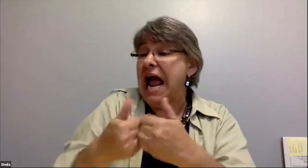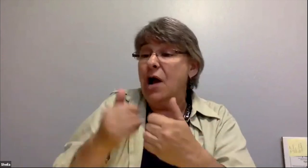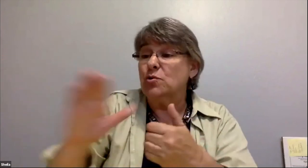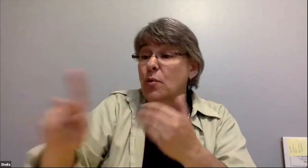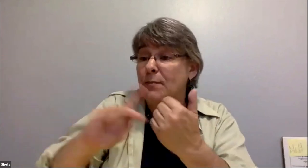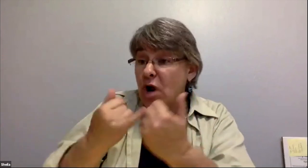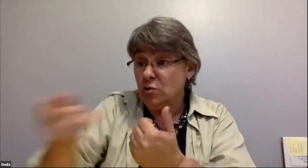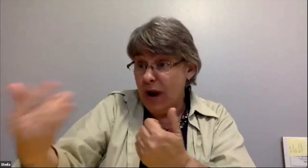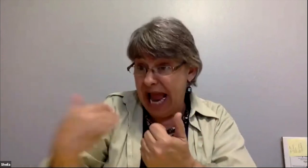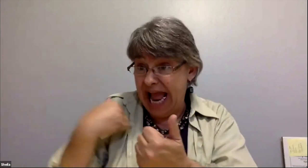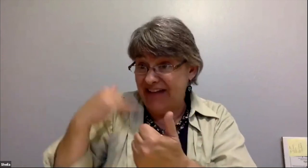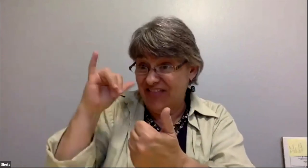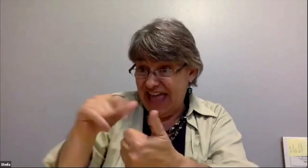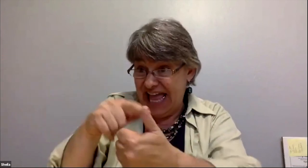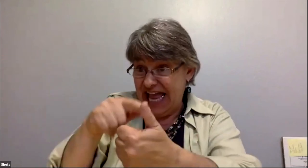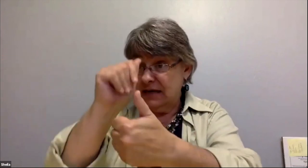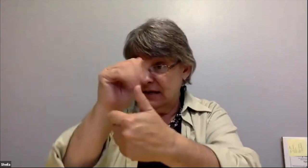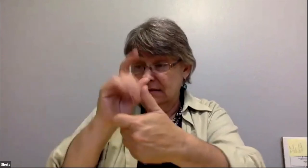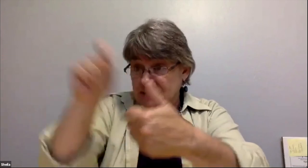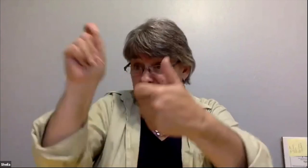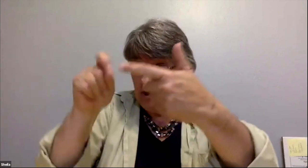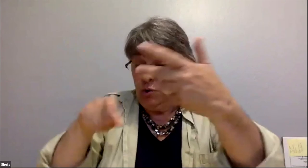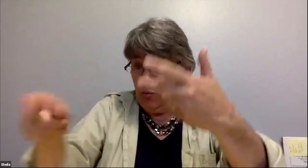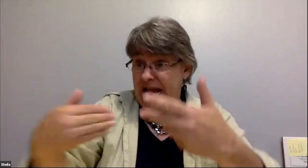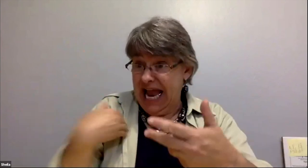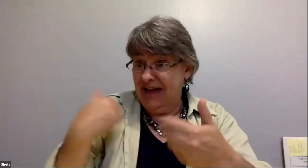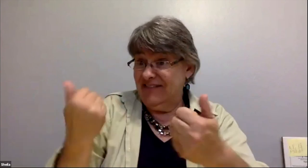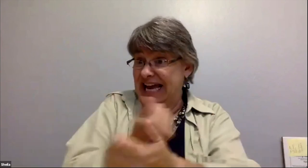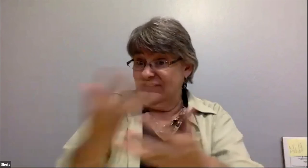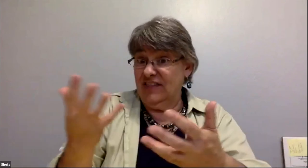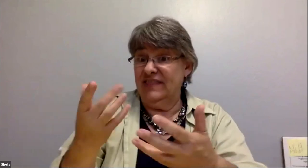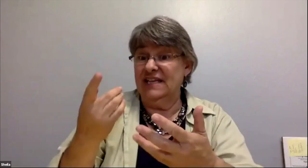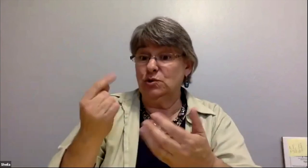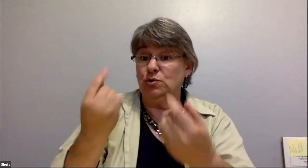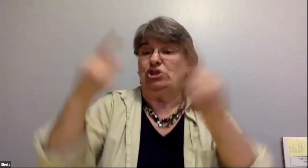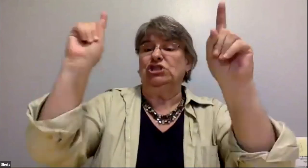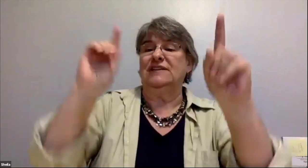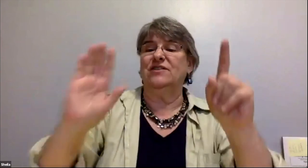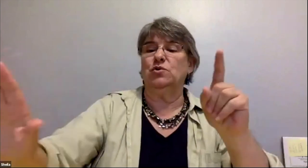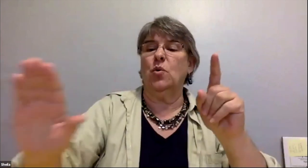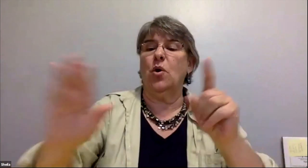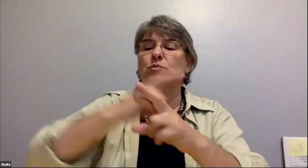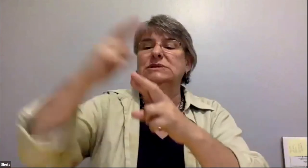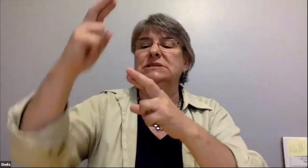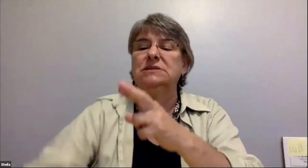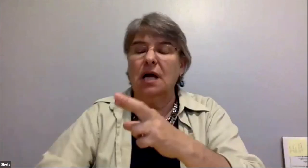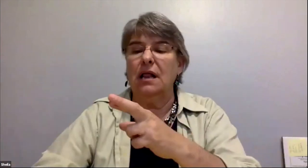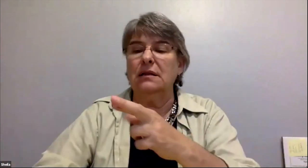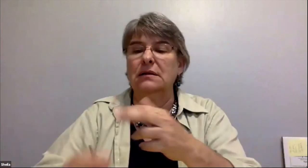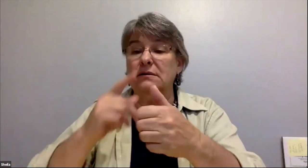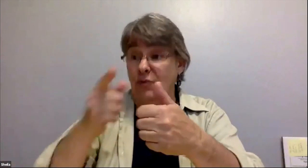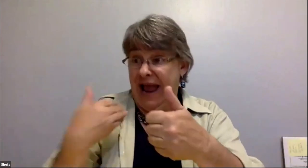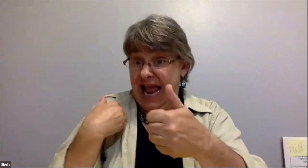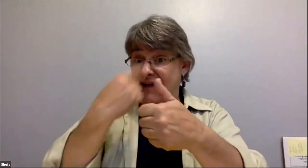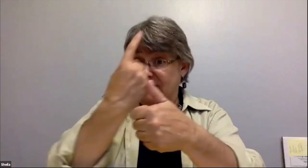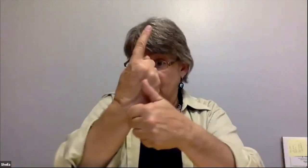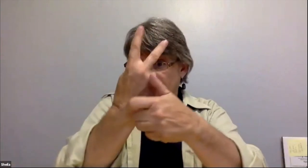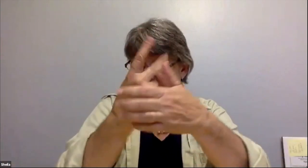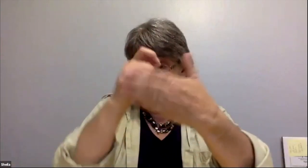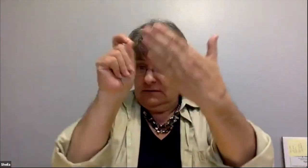to complete your mission to reach your outcome and whatnot it's not it's something things that might appear